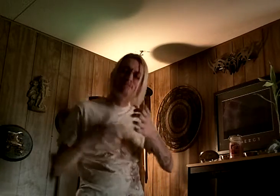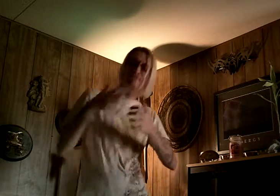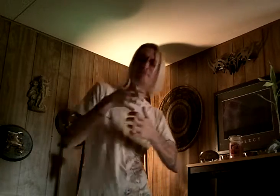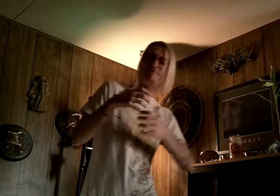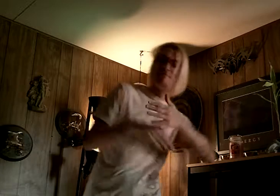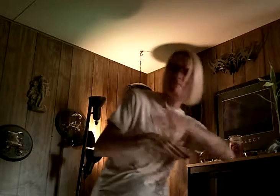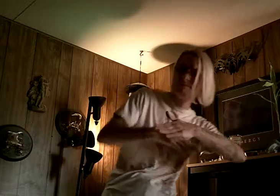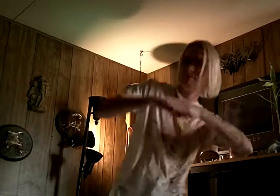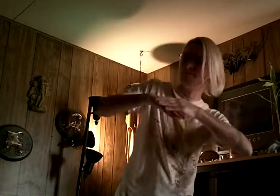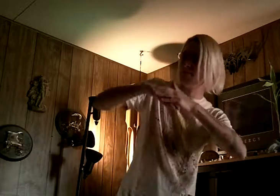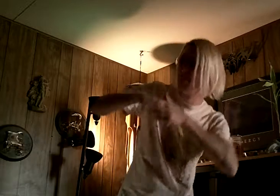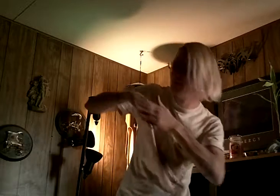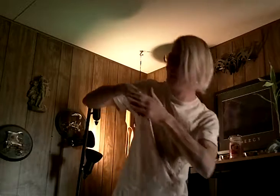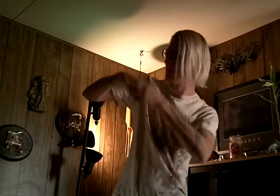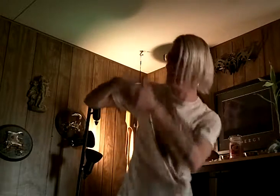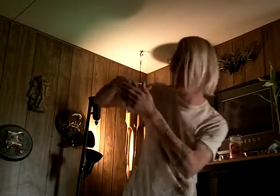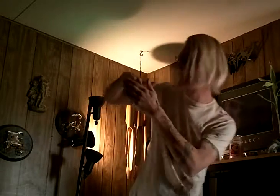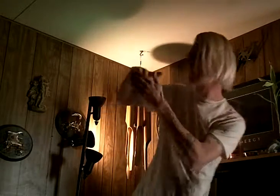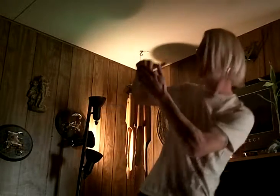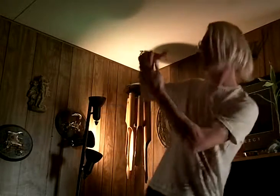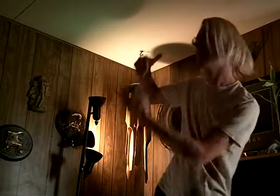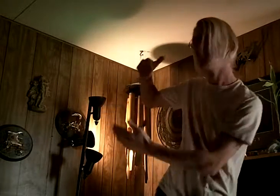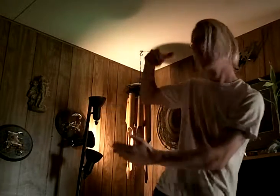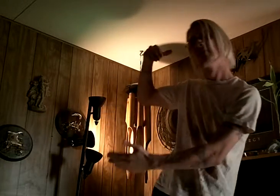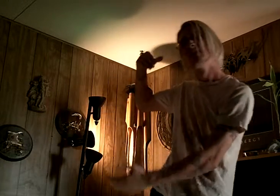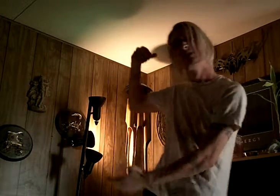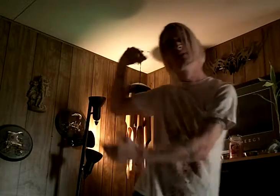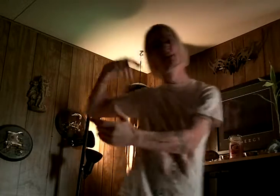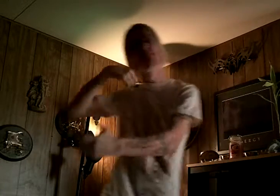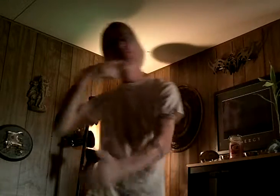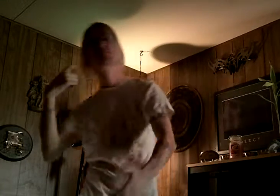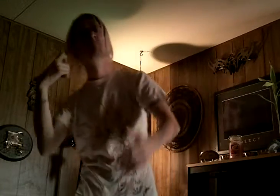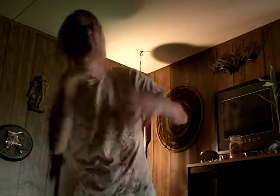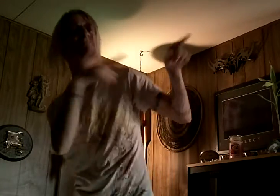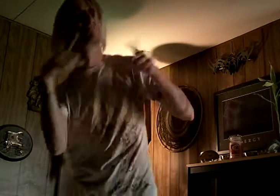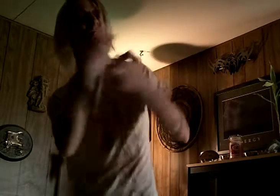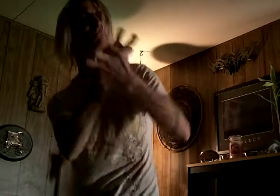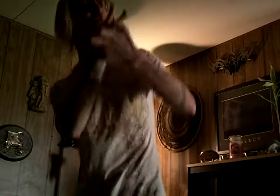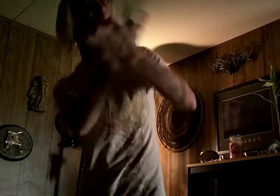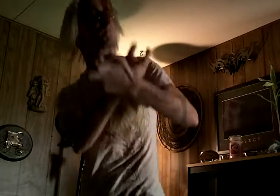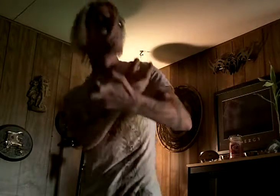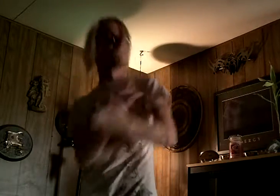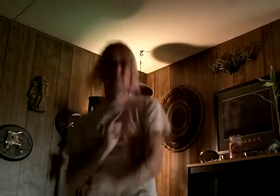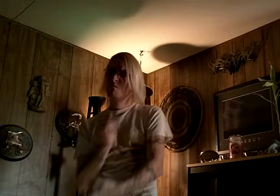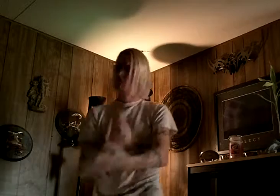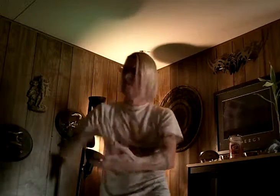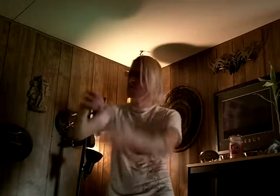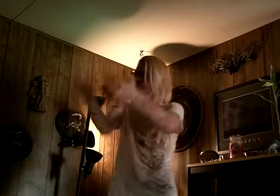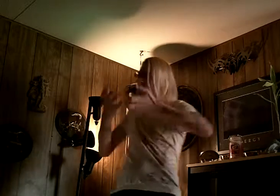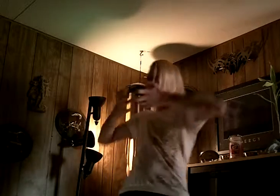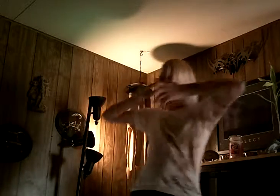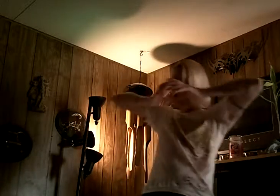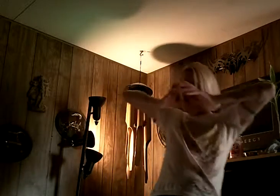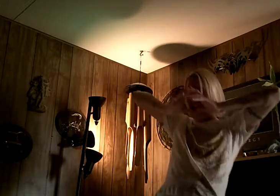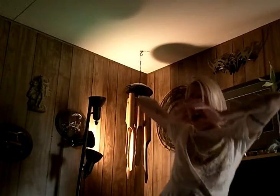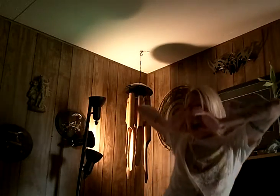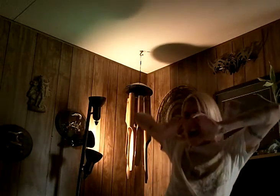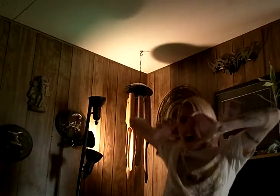come out Dry as a bone But I just wanna shout